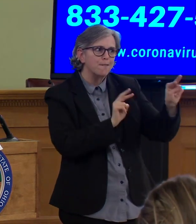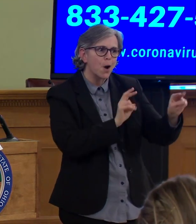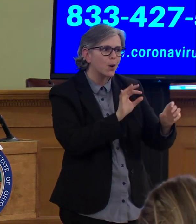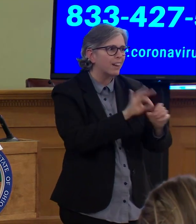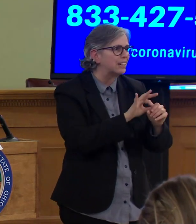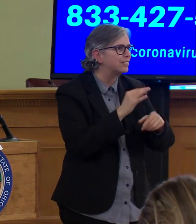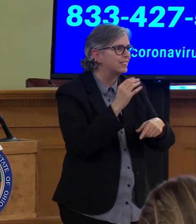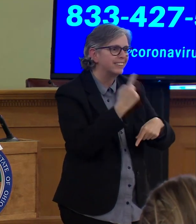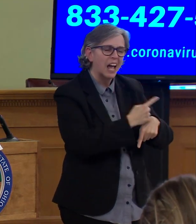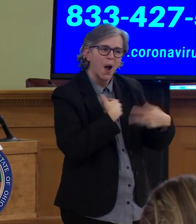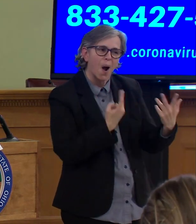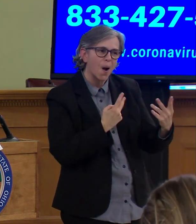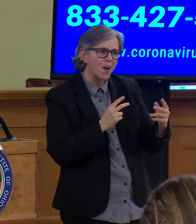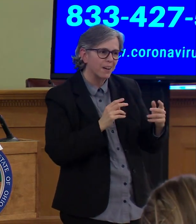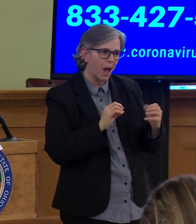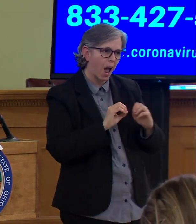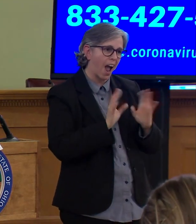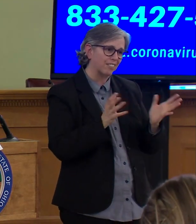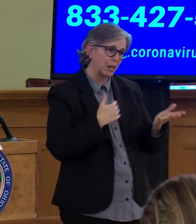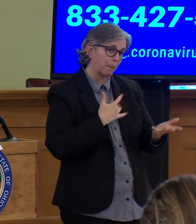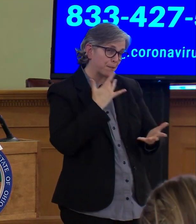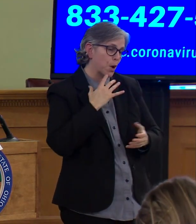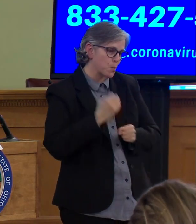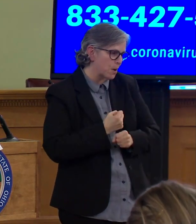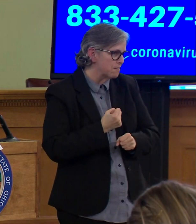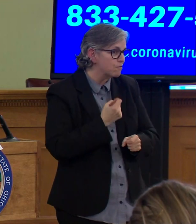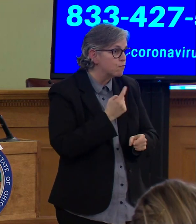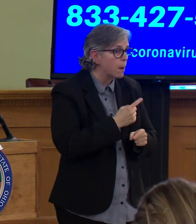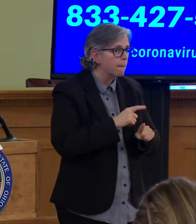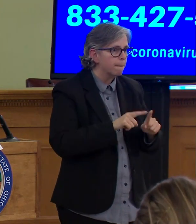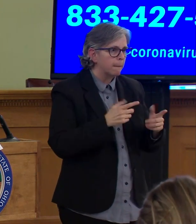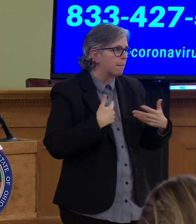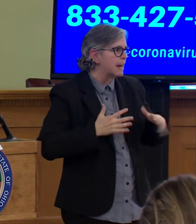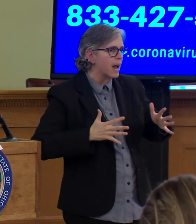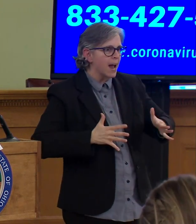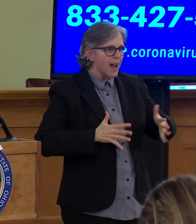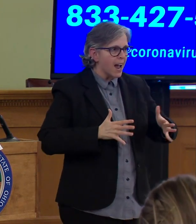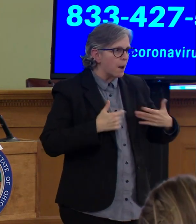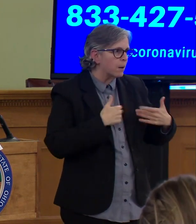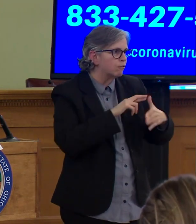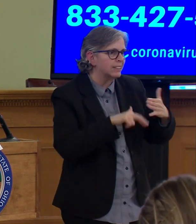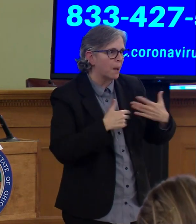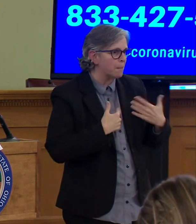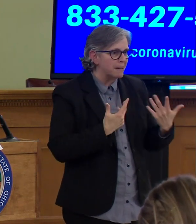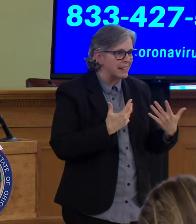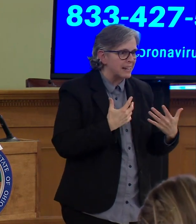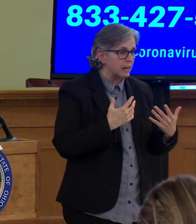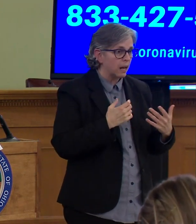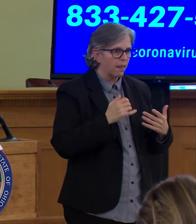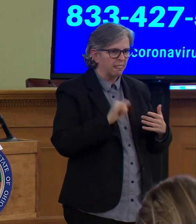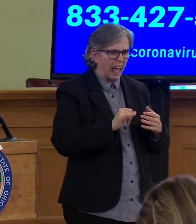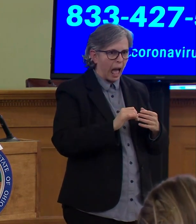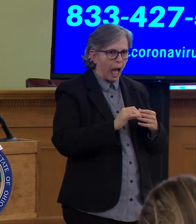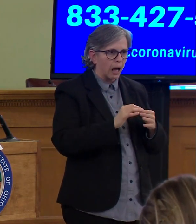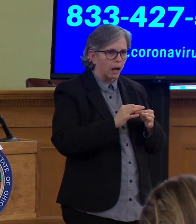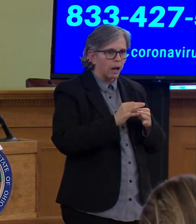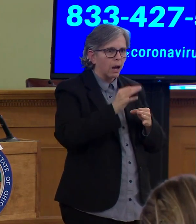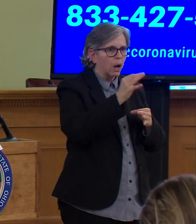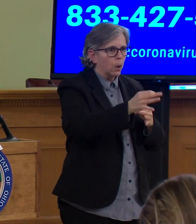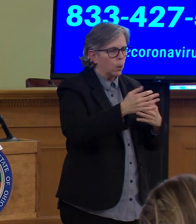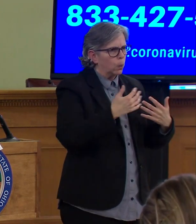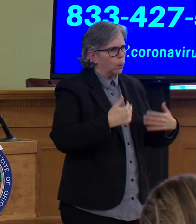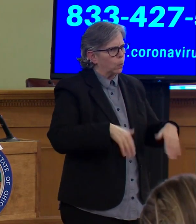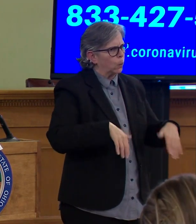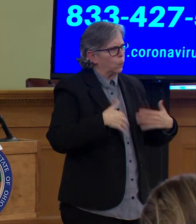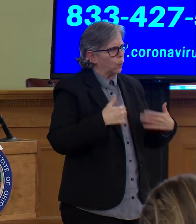Obviously, you prefer winning because you're anxious to get it over with. This extends it, and I fully understand this changes a lot of people's